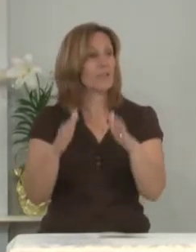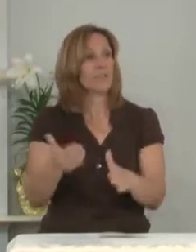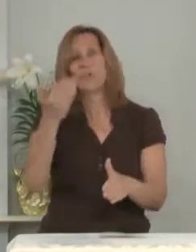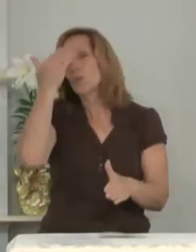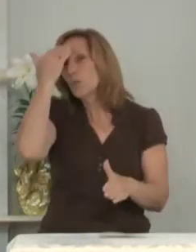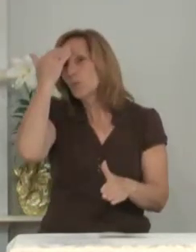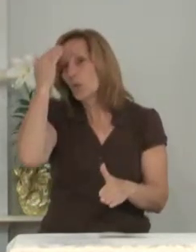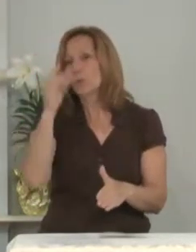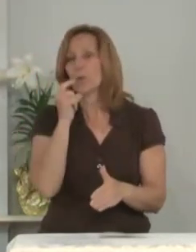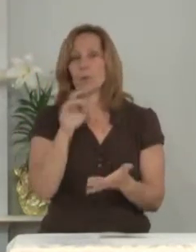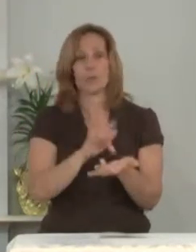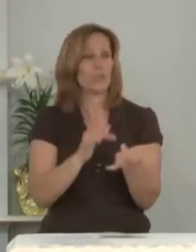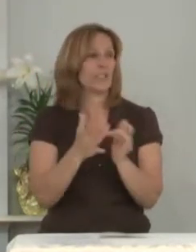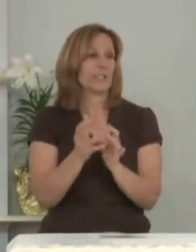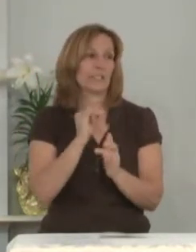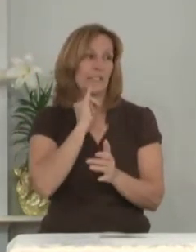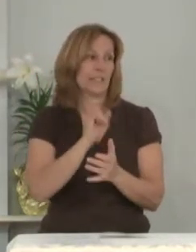he is.